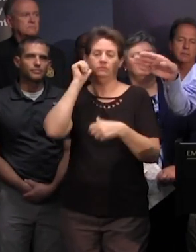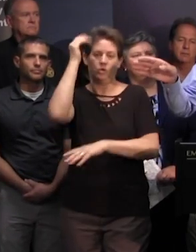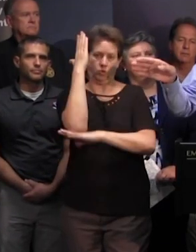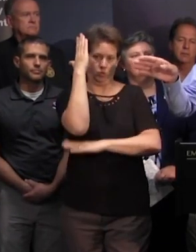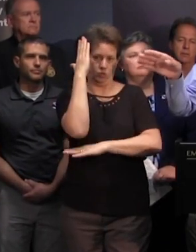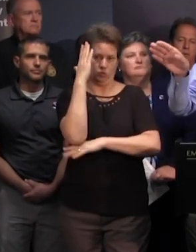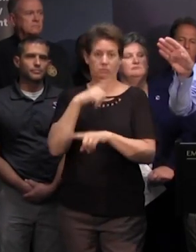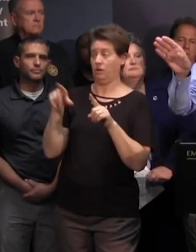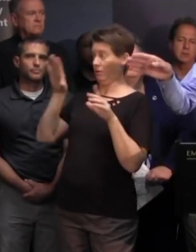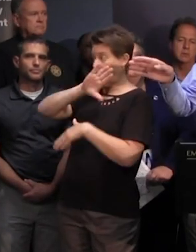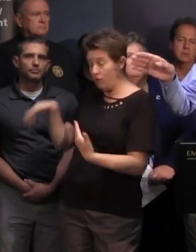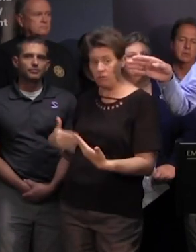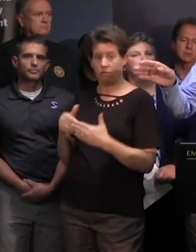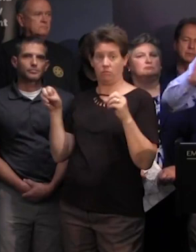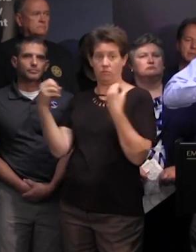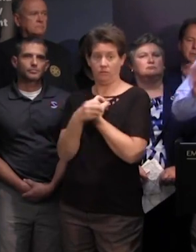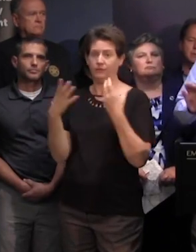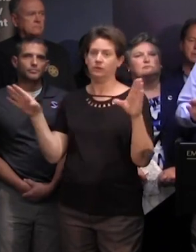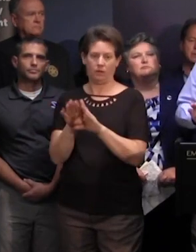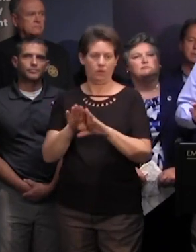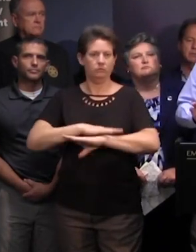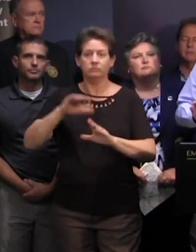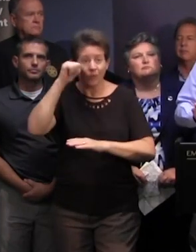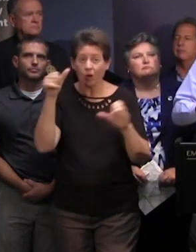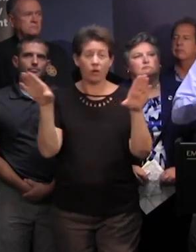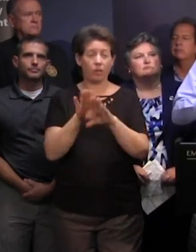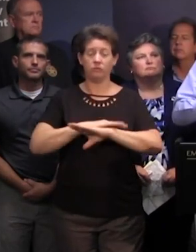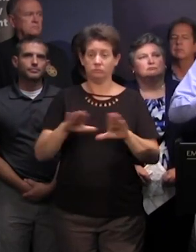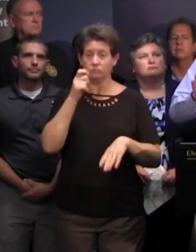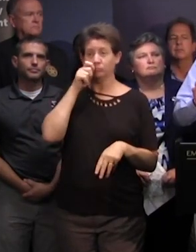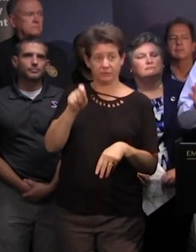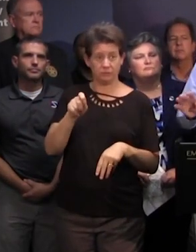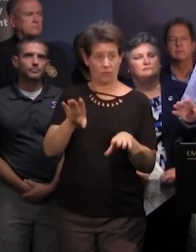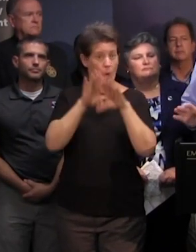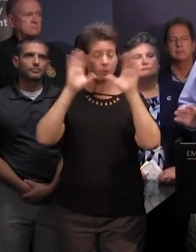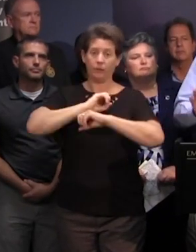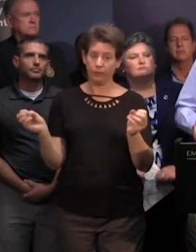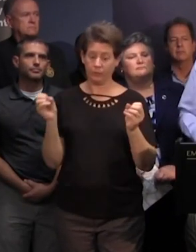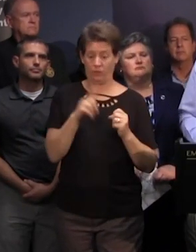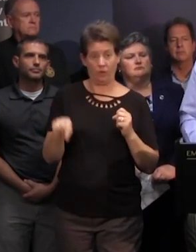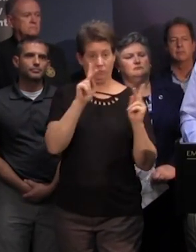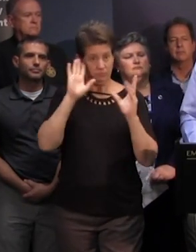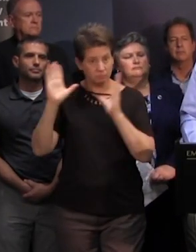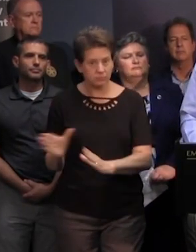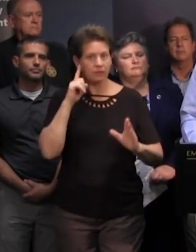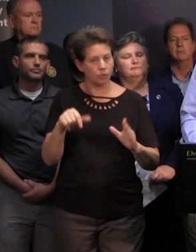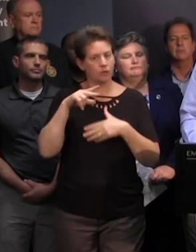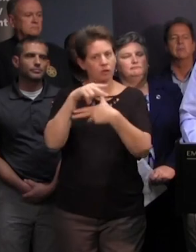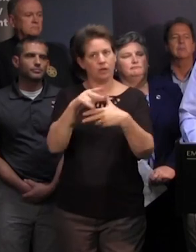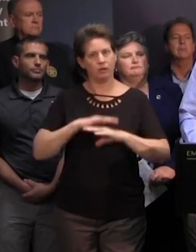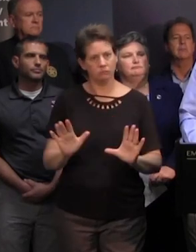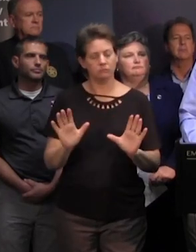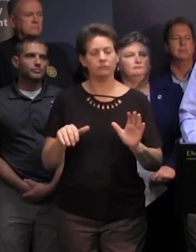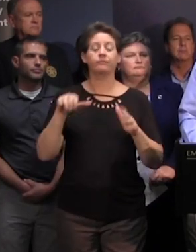offices in schools in these counties won't open at all those people need to be preparing for this hurricane